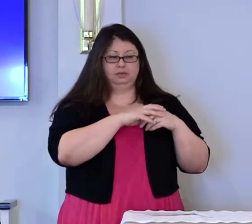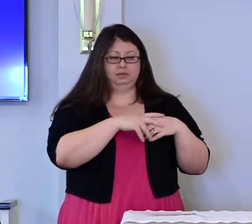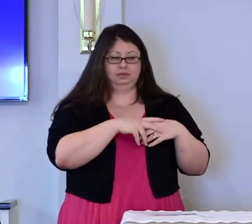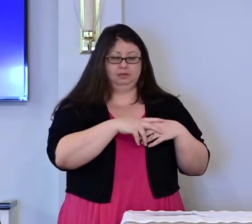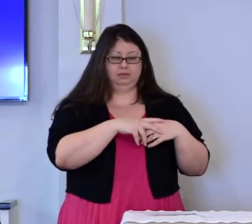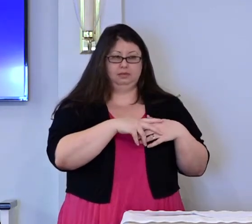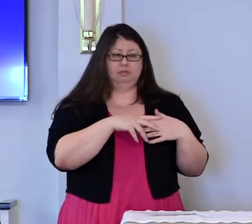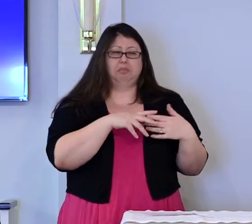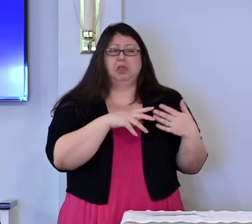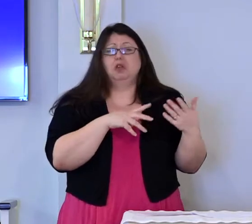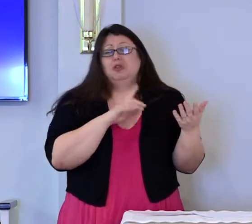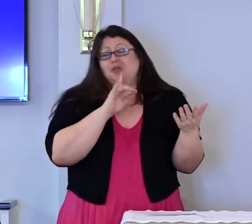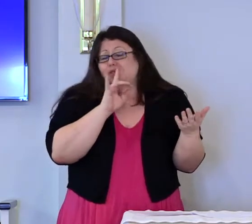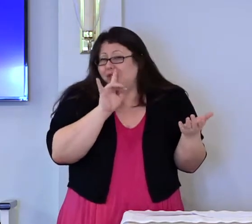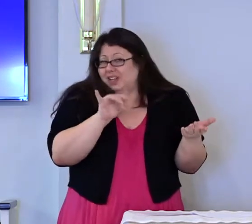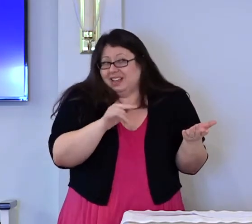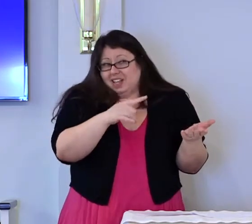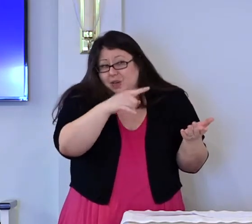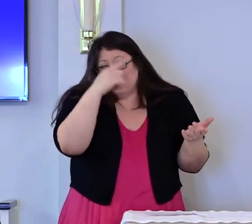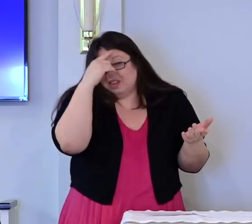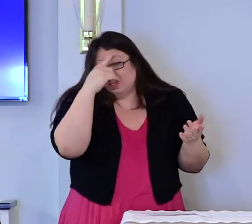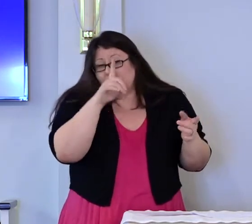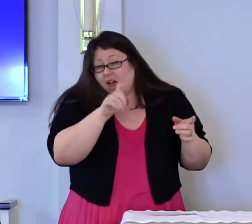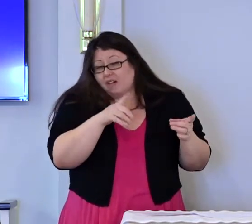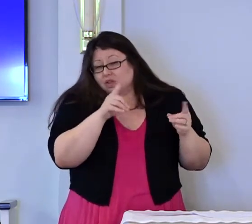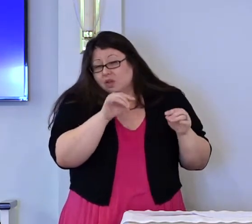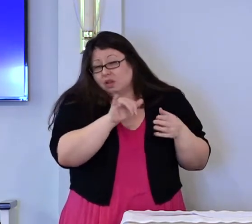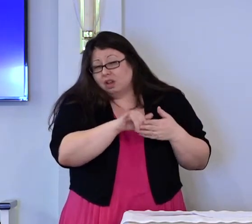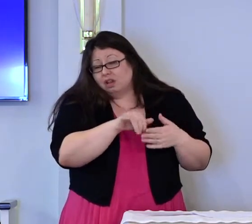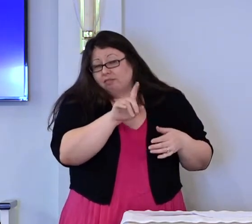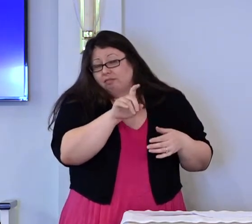Well, do you really think you have to do this?